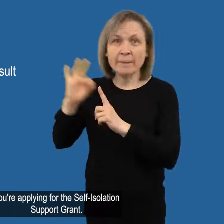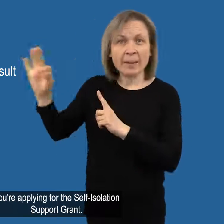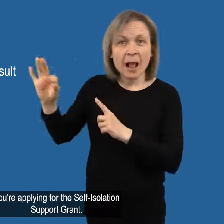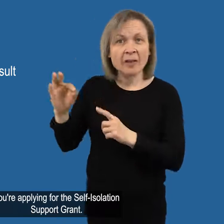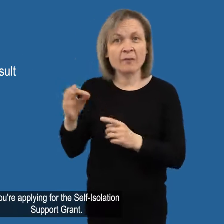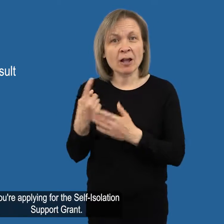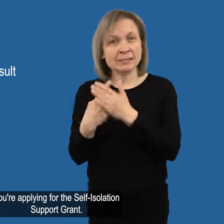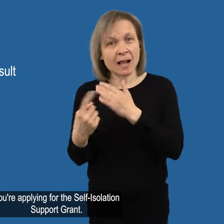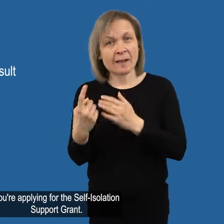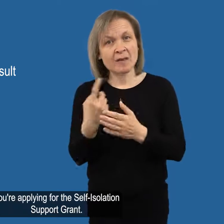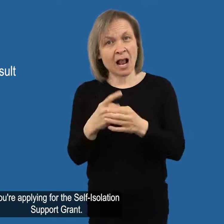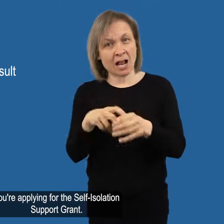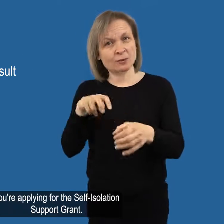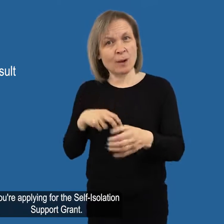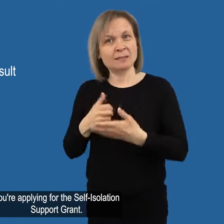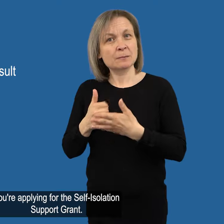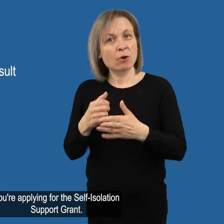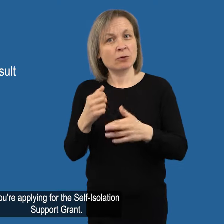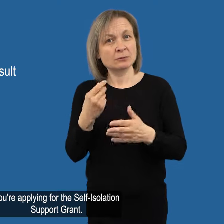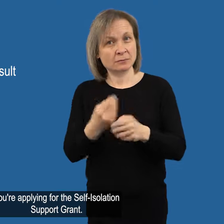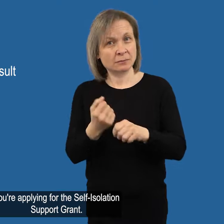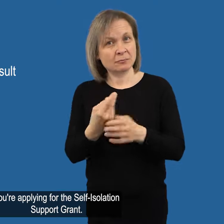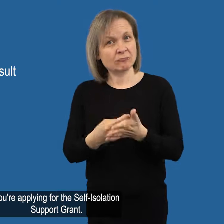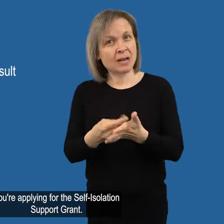You're applying for the self-isolation support grant